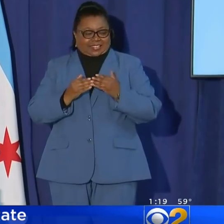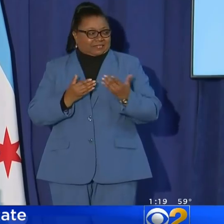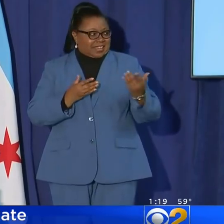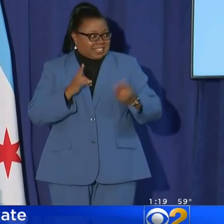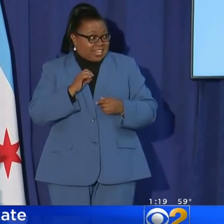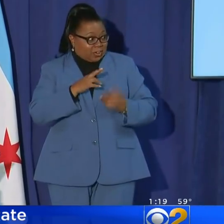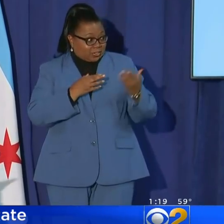Doctor. So